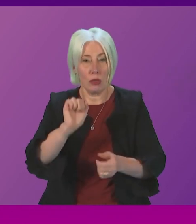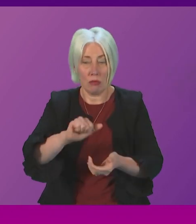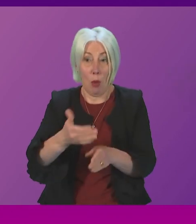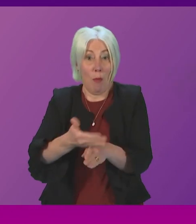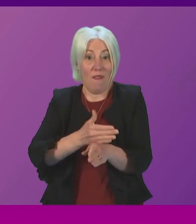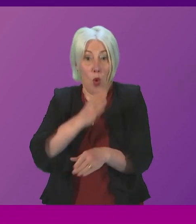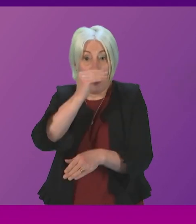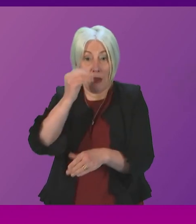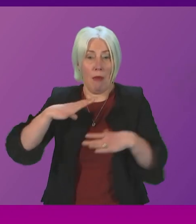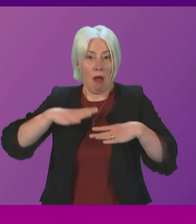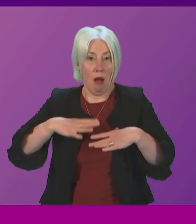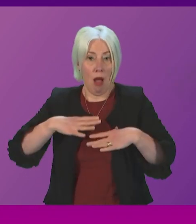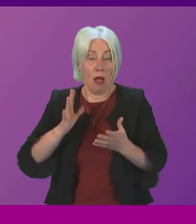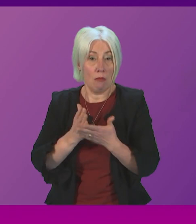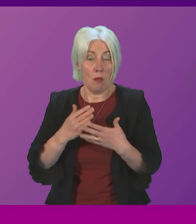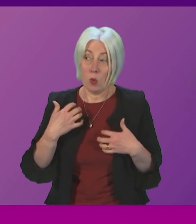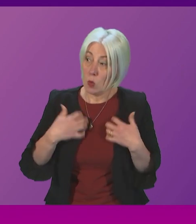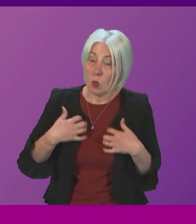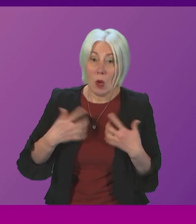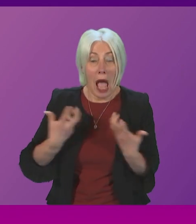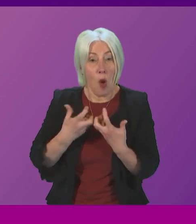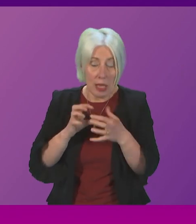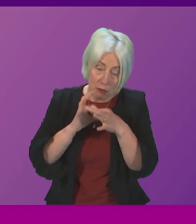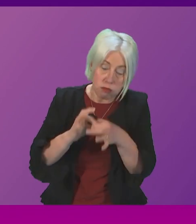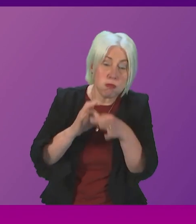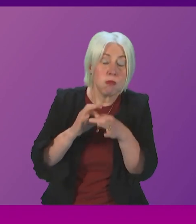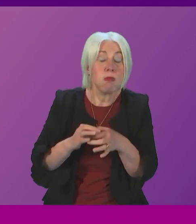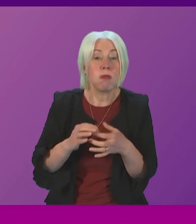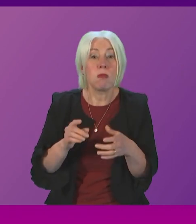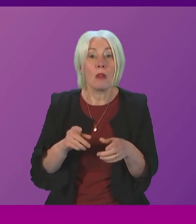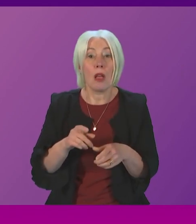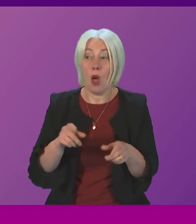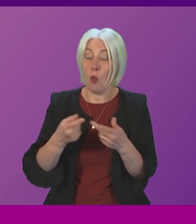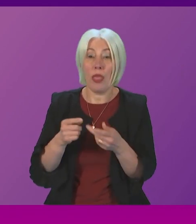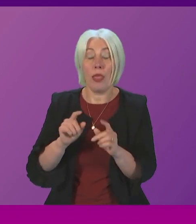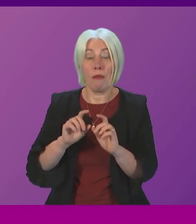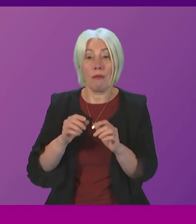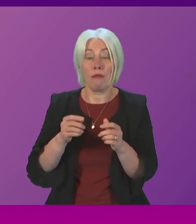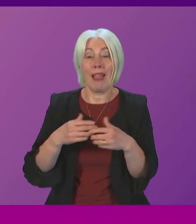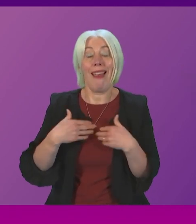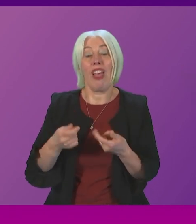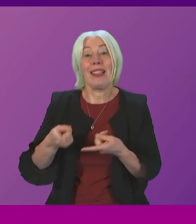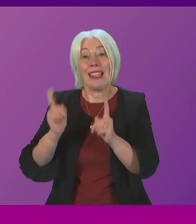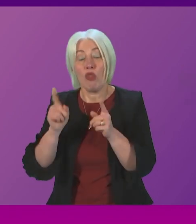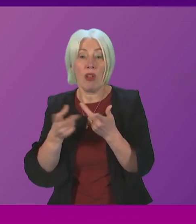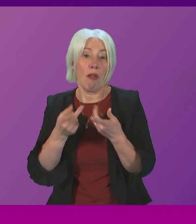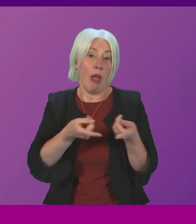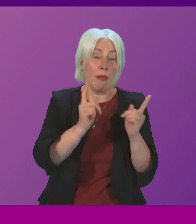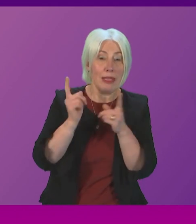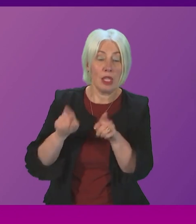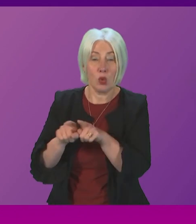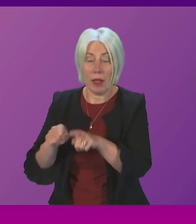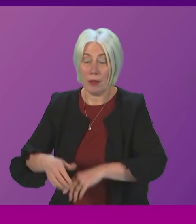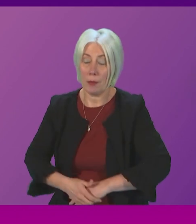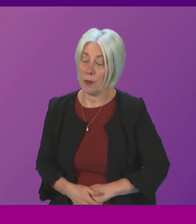before summer recess and I look forward to engaging with her personally as well as with the Cabinet Secretary and the Ministers involved Pam